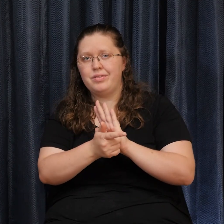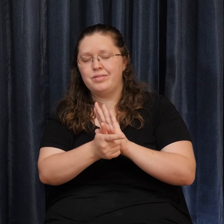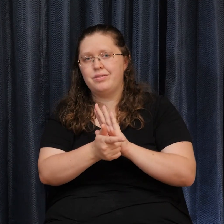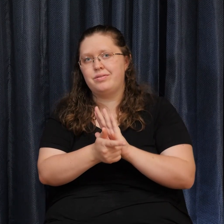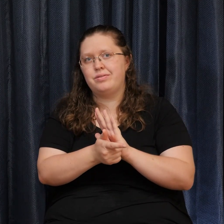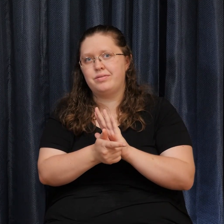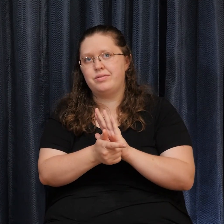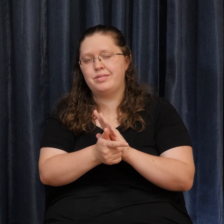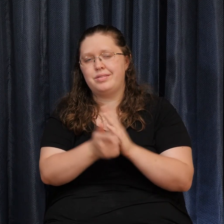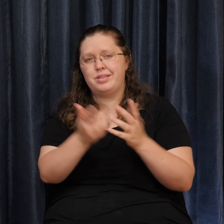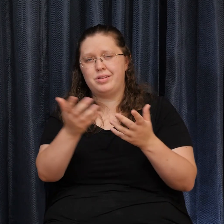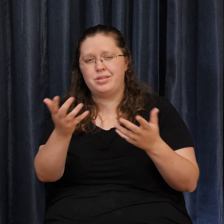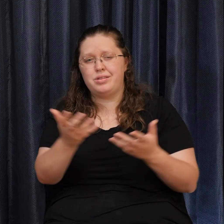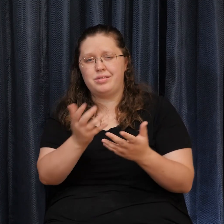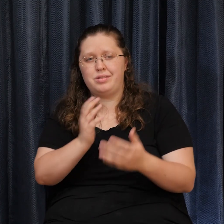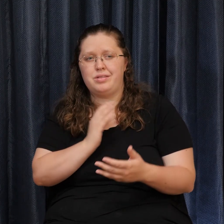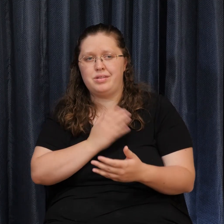Encouraged By our Faith in One Another